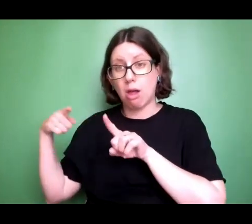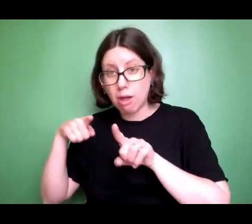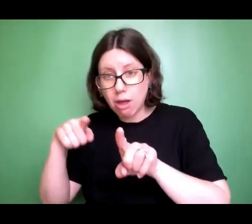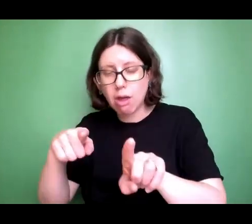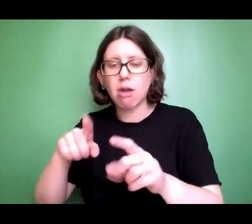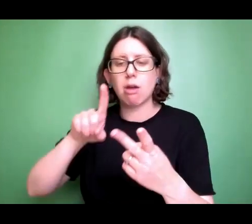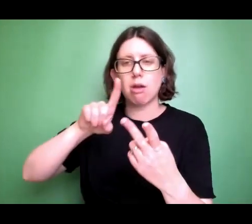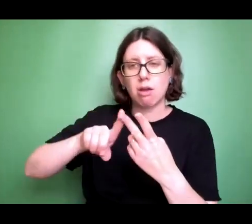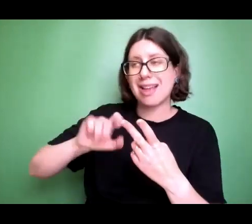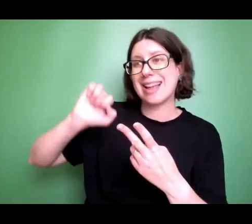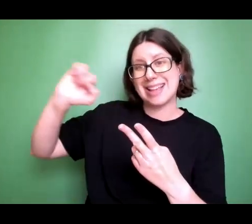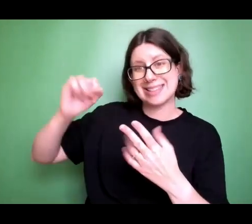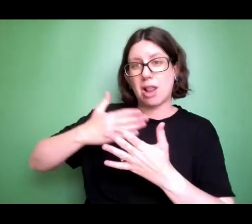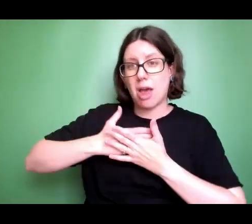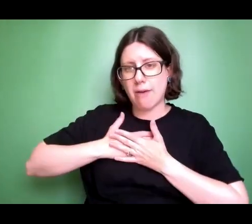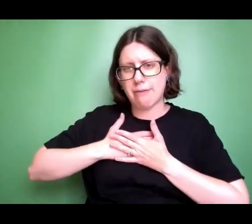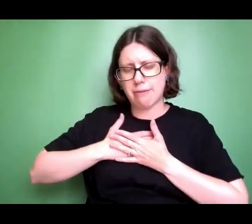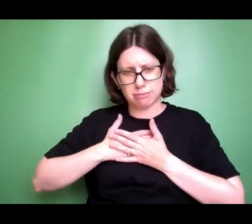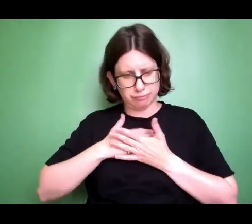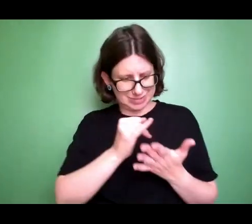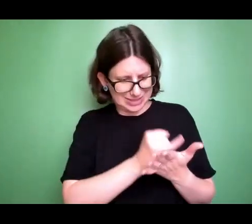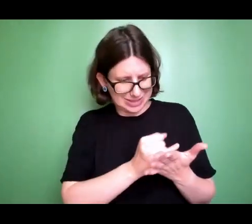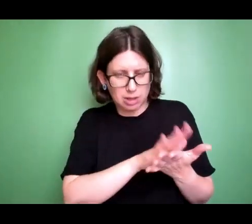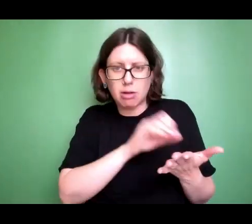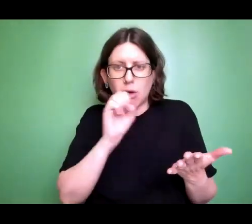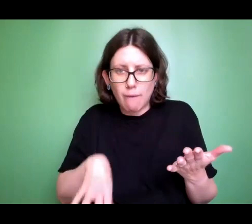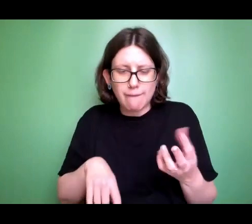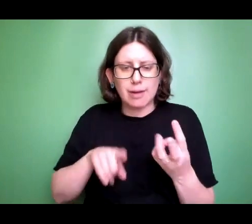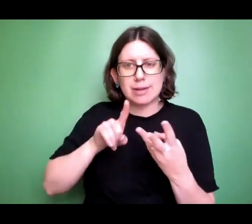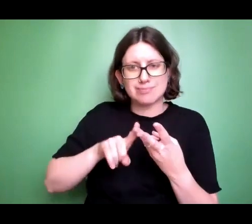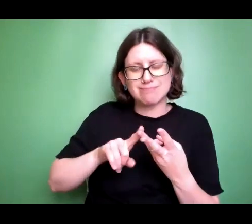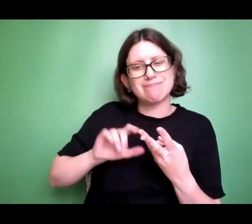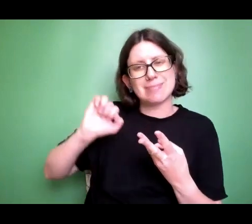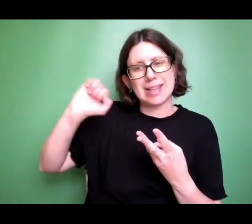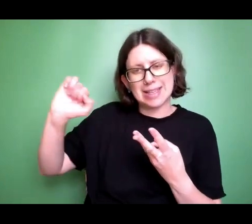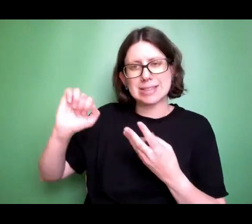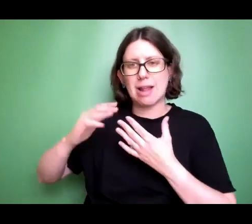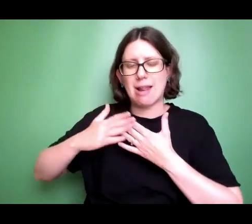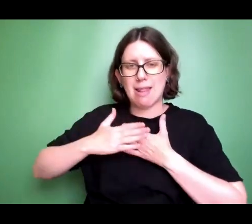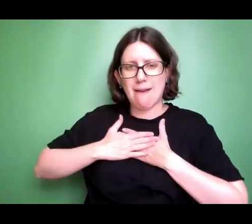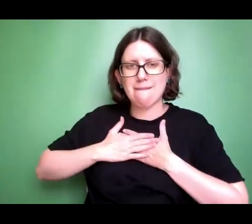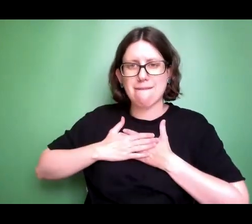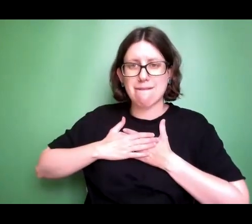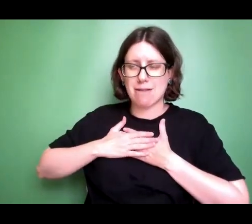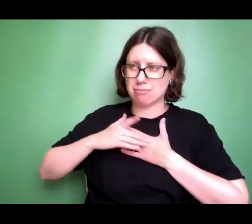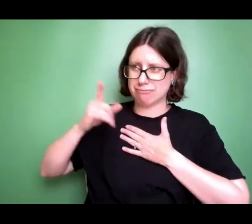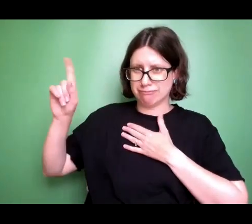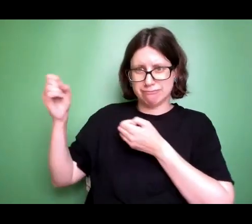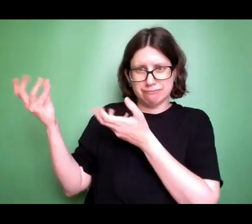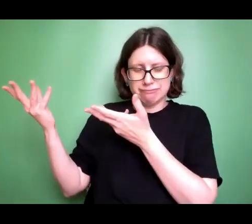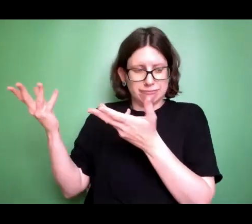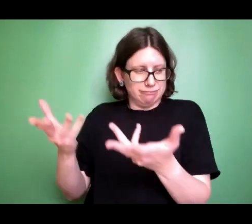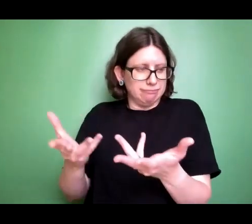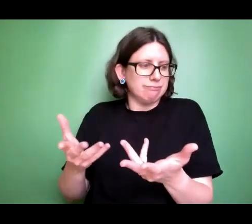and his kind of love that promises. The question is, have you acknowledged that Jesus is the son of God? Are you